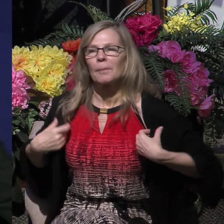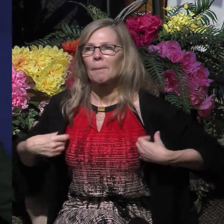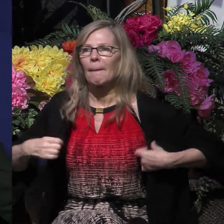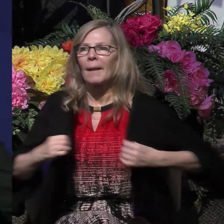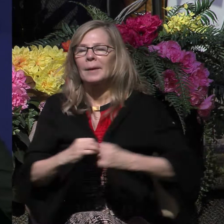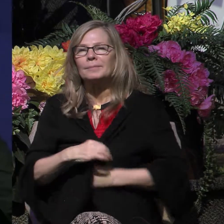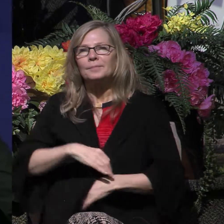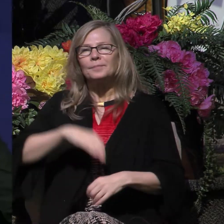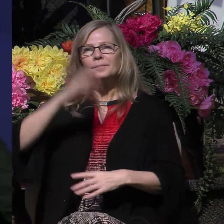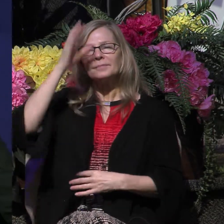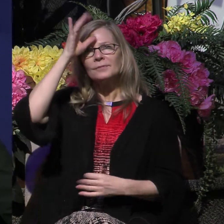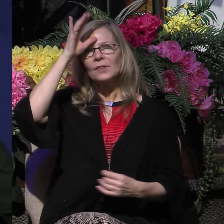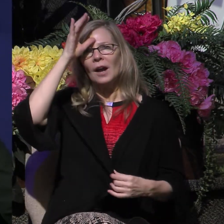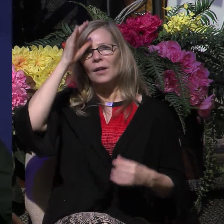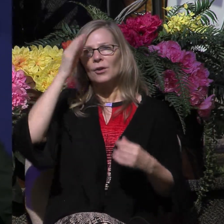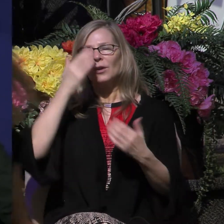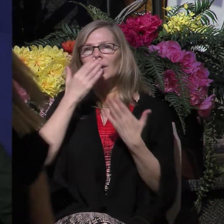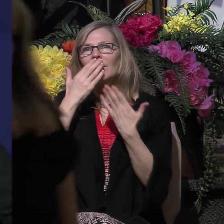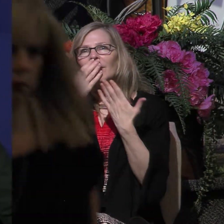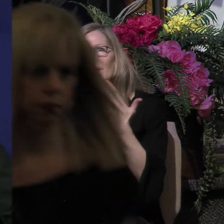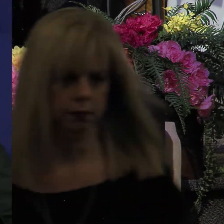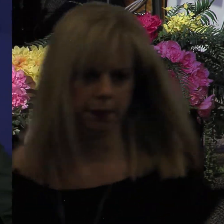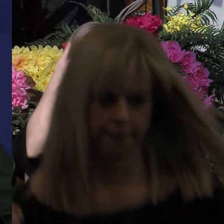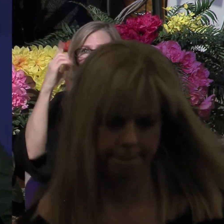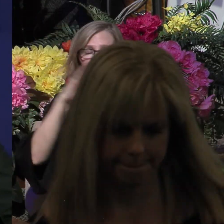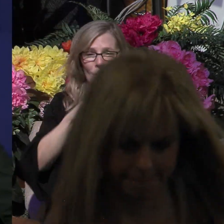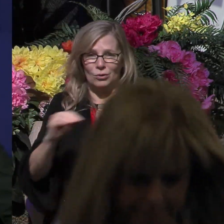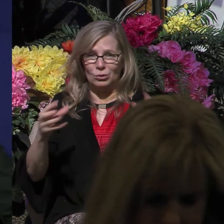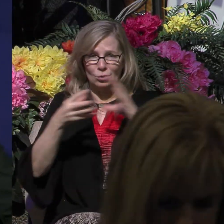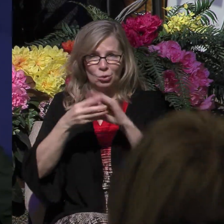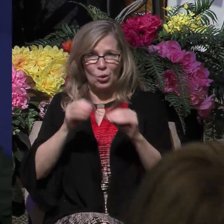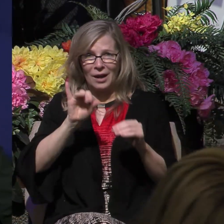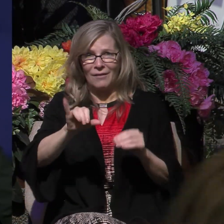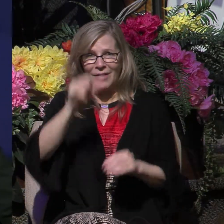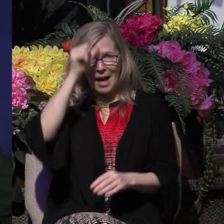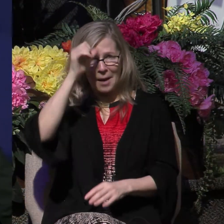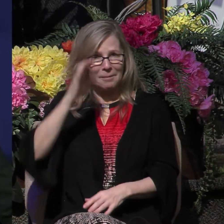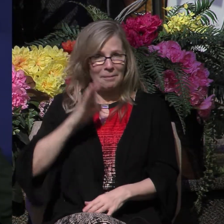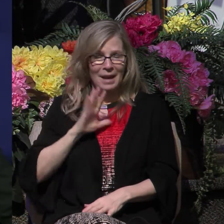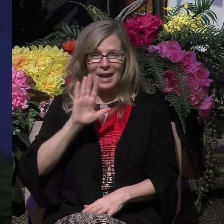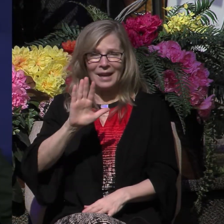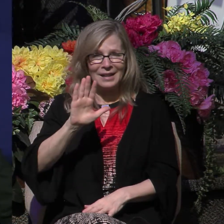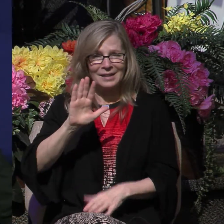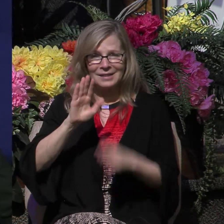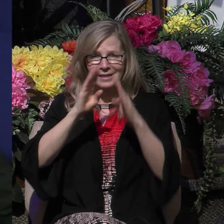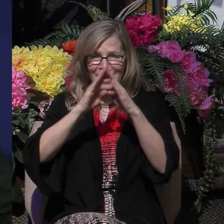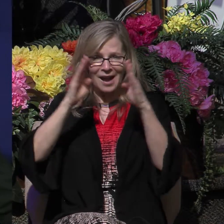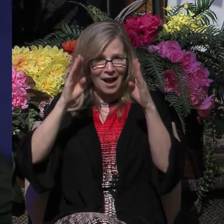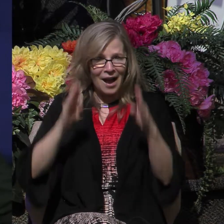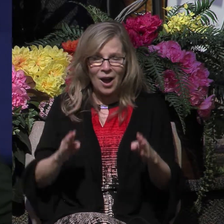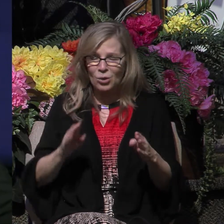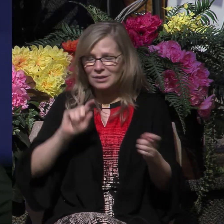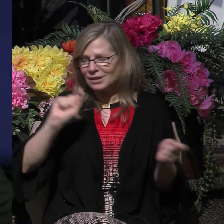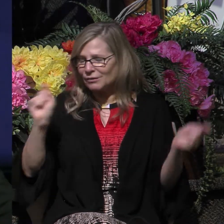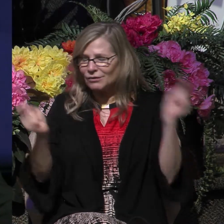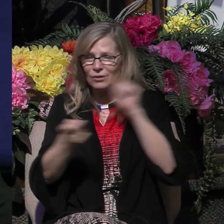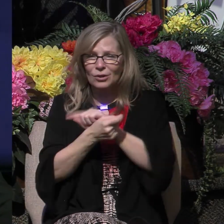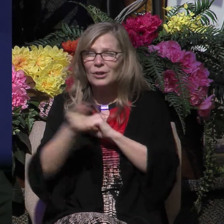Father, we thank you for the story of this man and his household's conversion. How kind you were to take this man who was so desperate, so